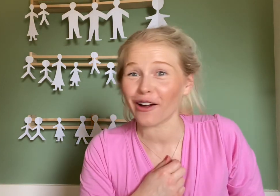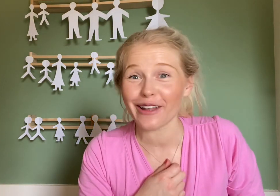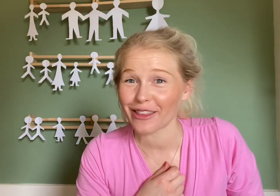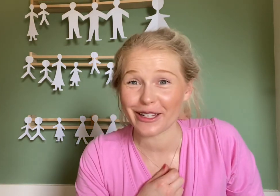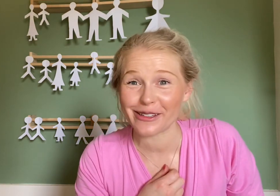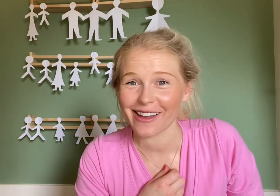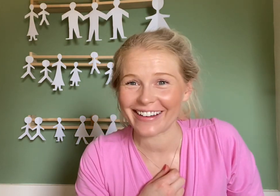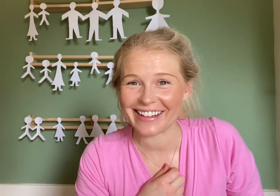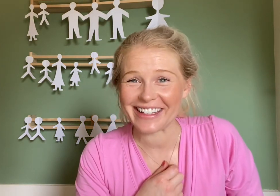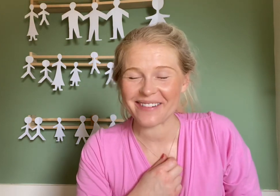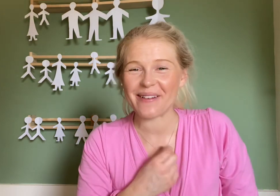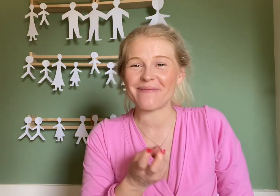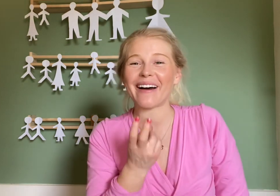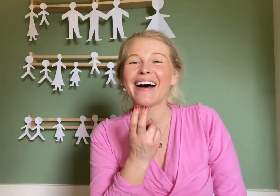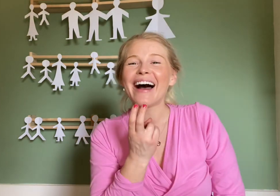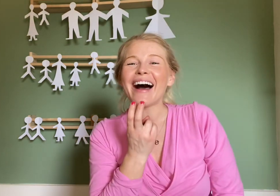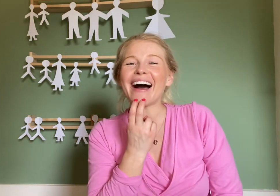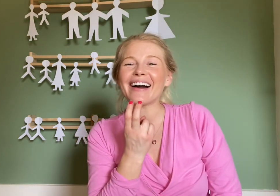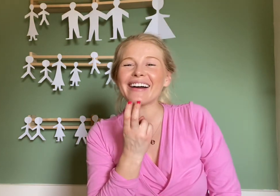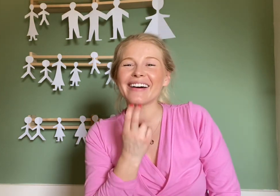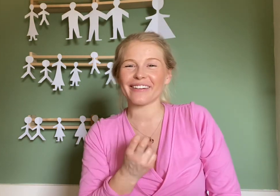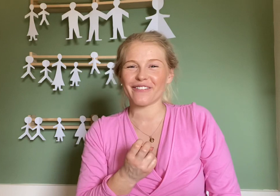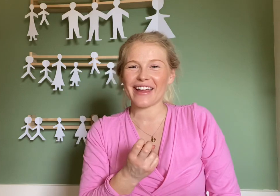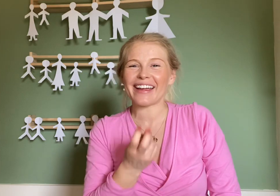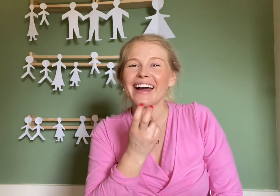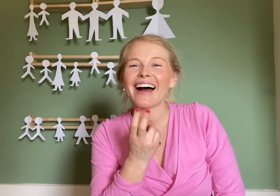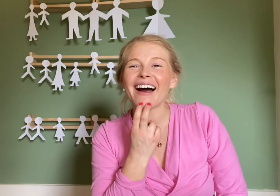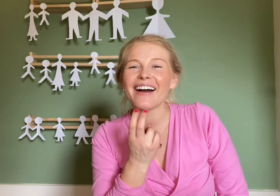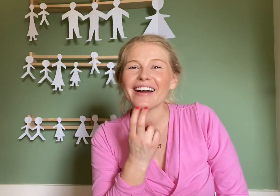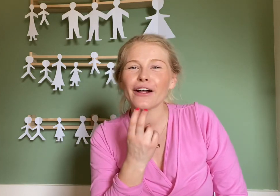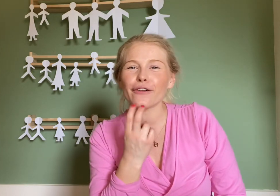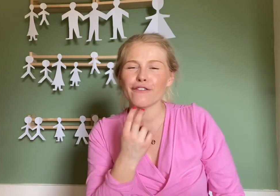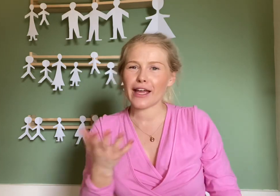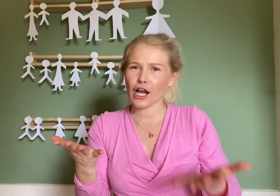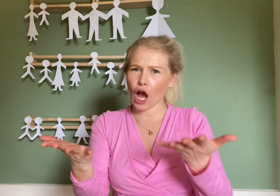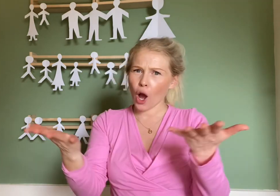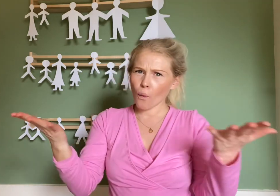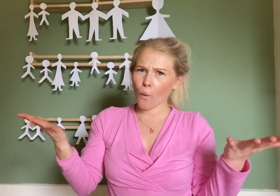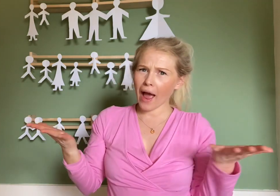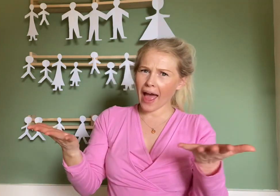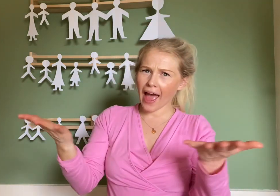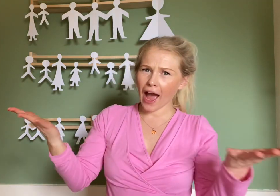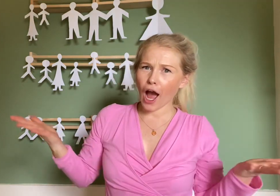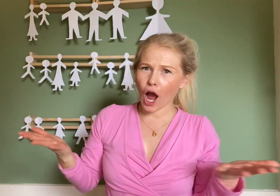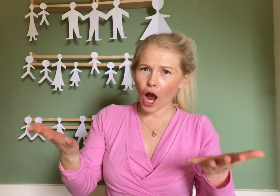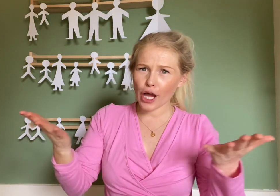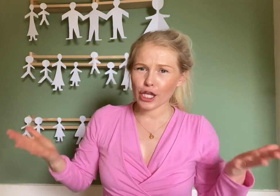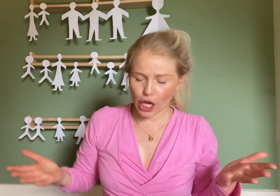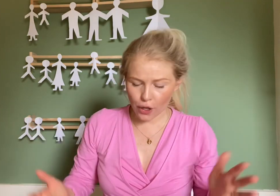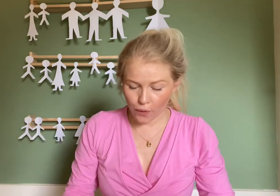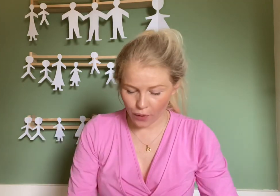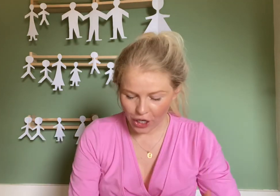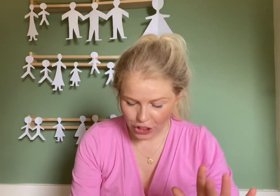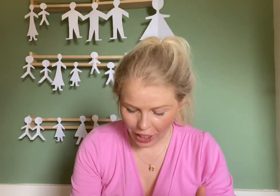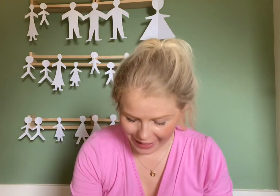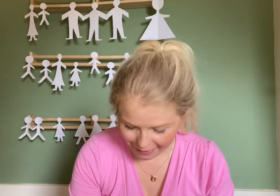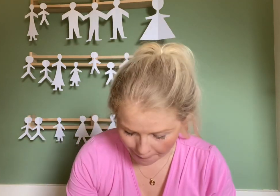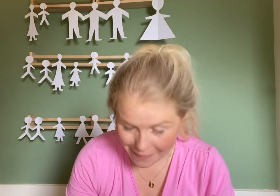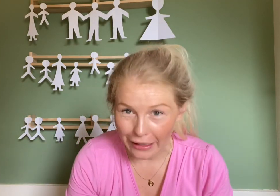another new sign you need to remember. Uncle finger, uncle finger, where are you? Try to get that middle